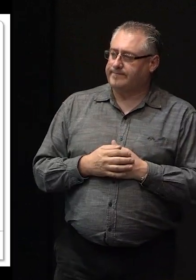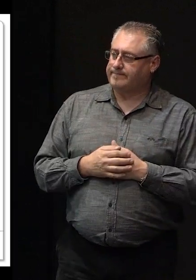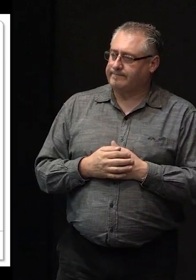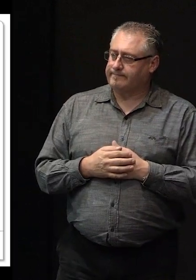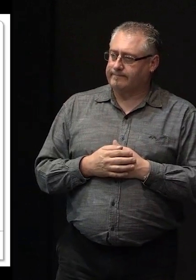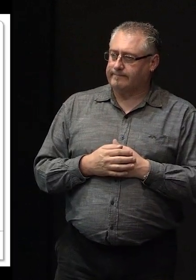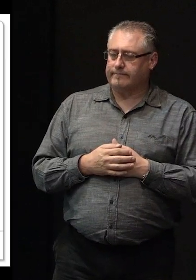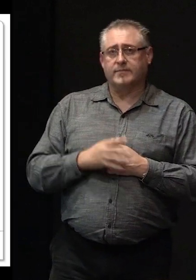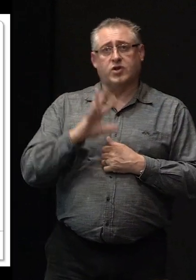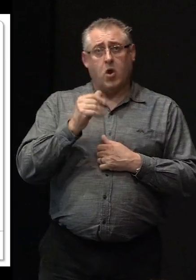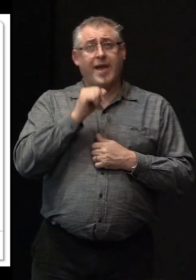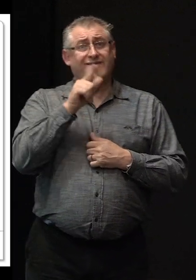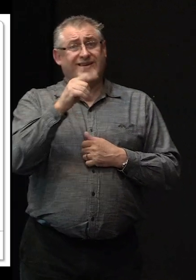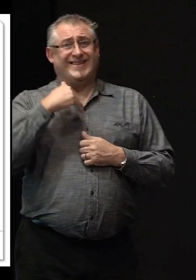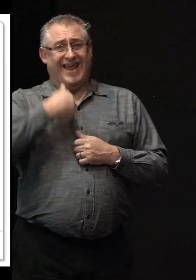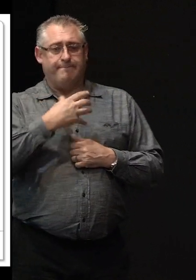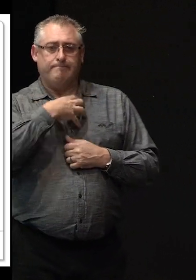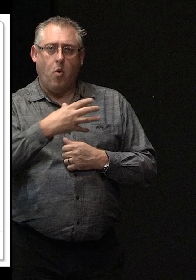so if you need more information